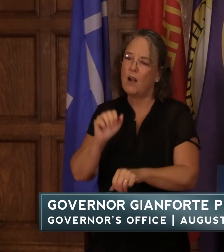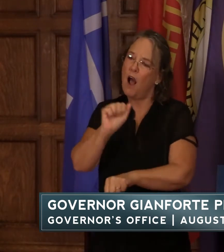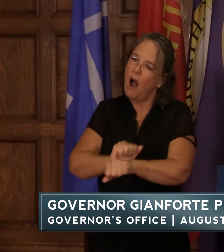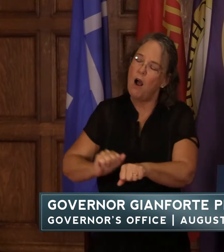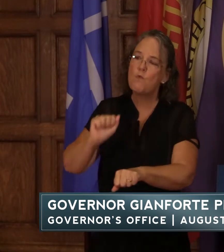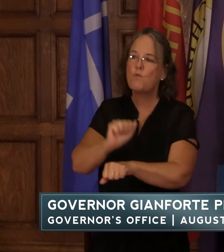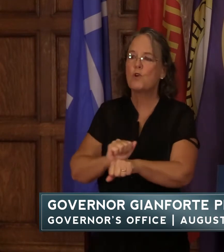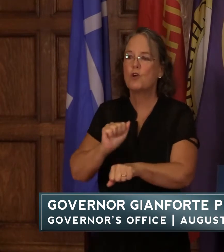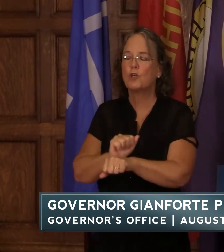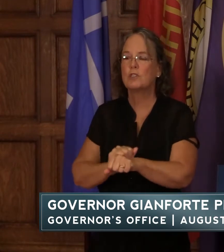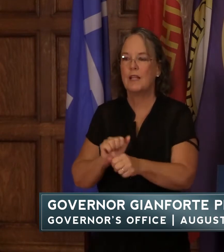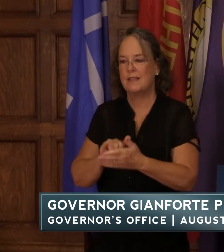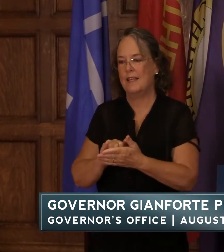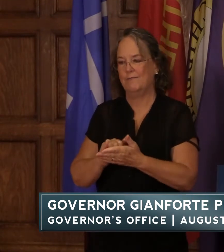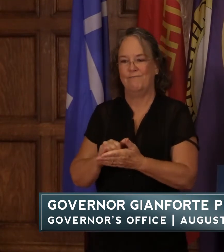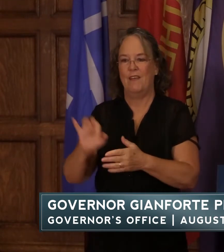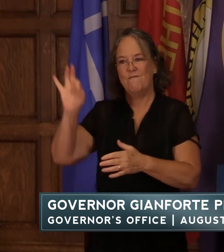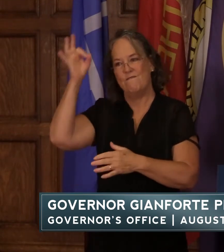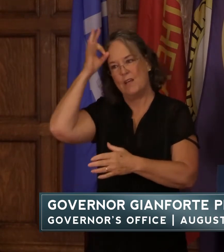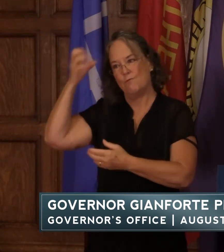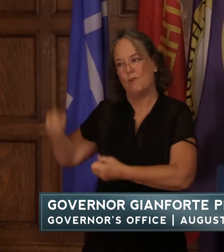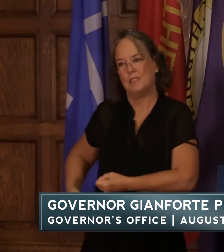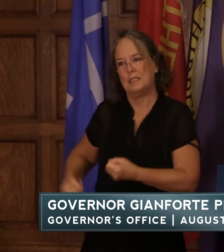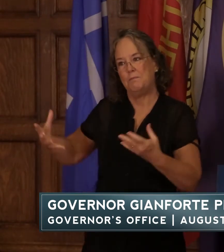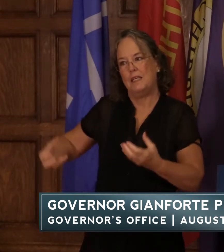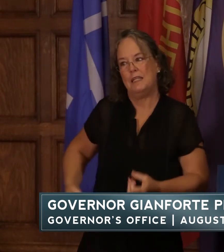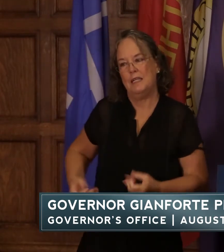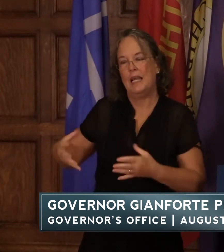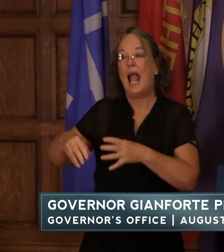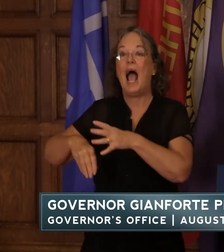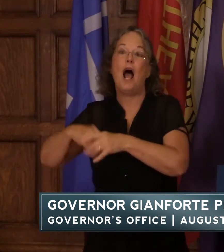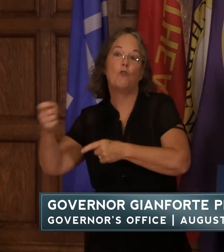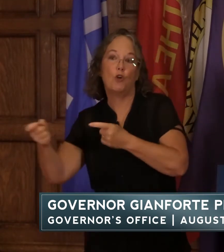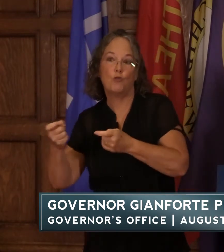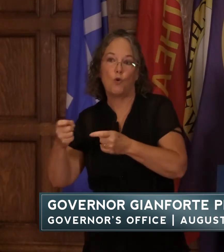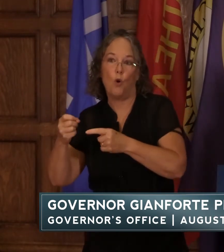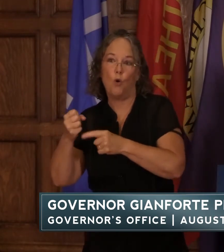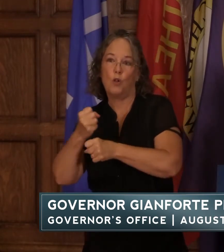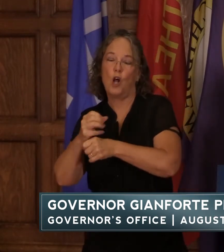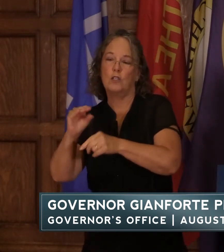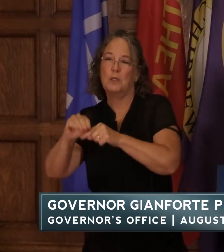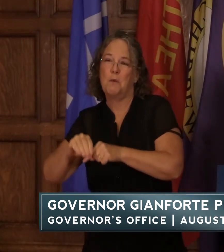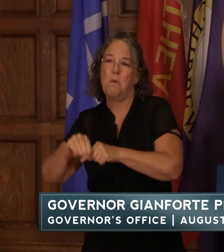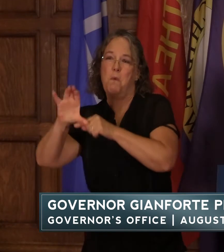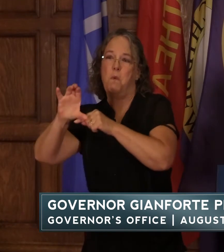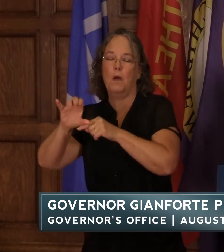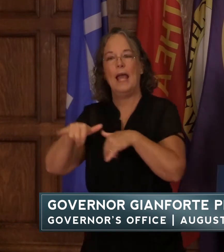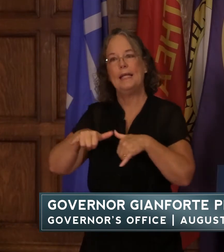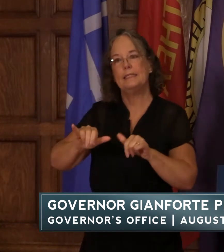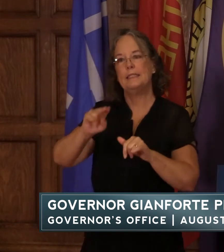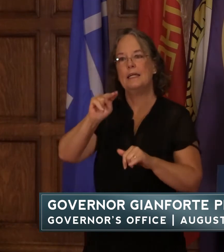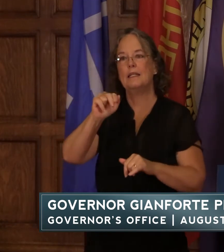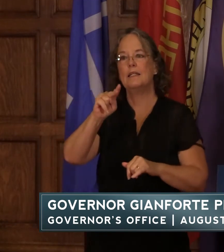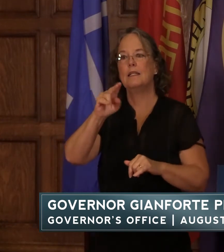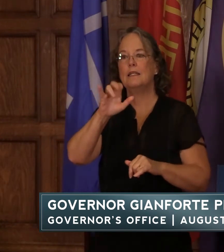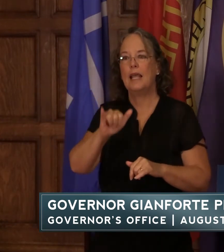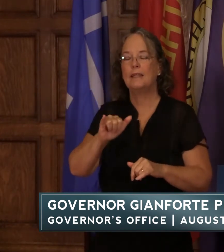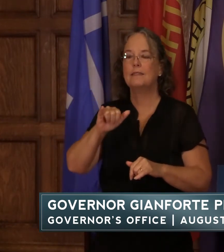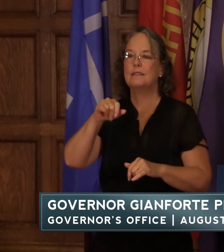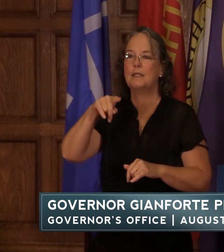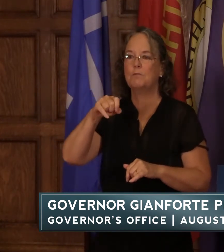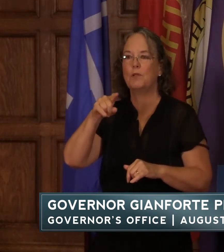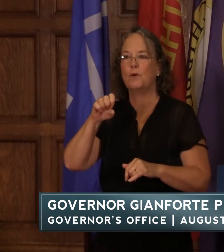federal spending is out of control and driving up inflation and still nancy pelosi chuck schumer and joe biden